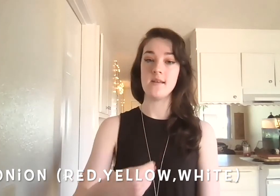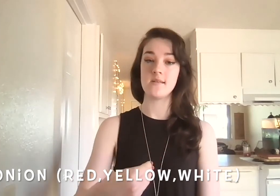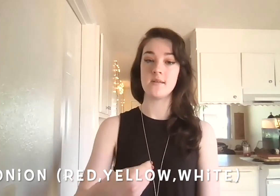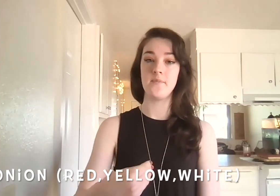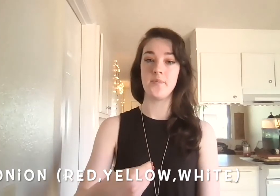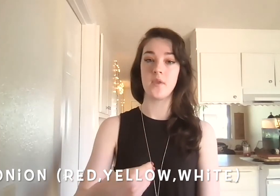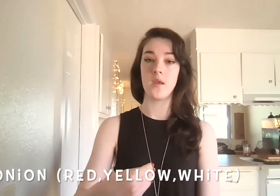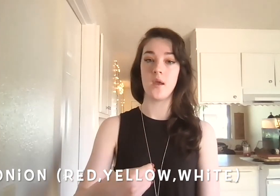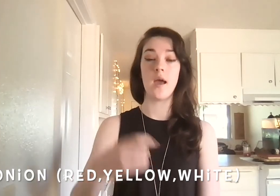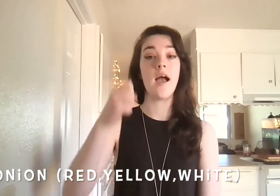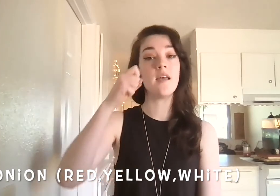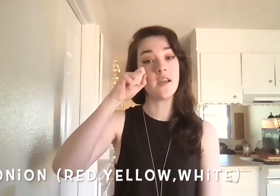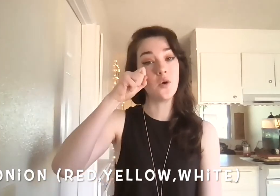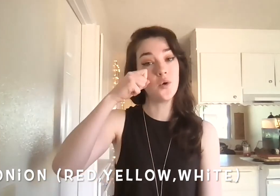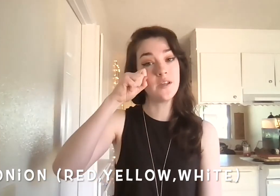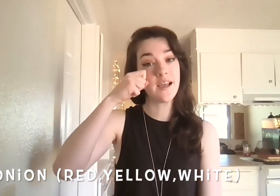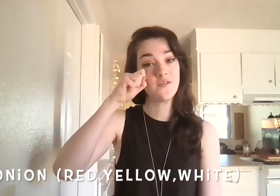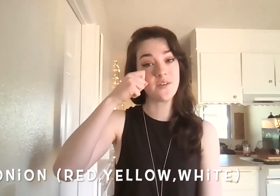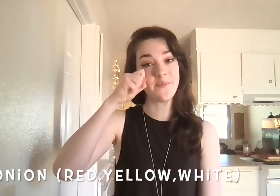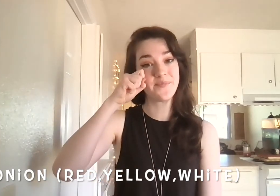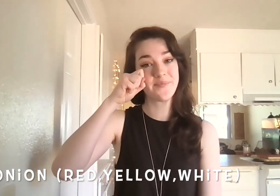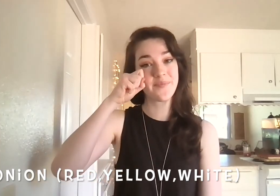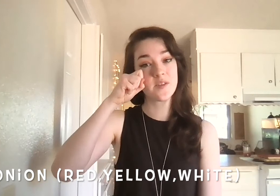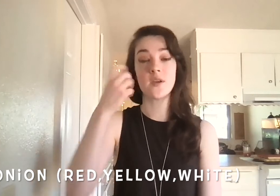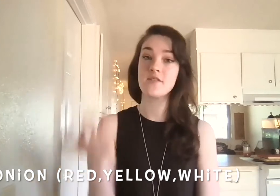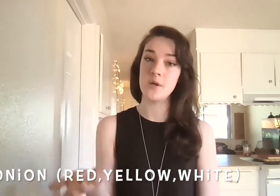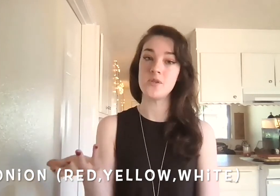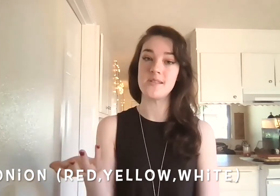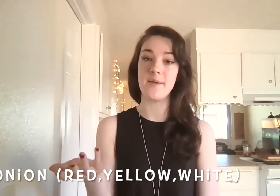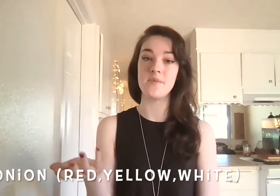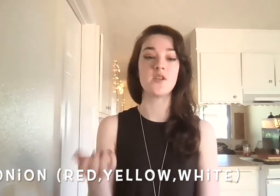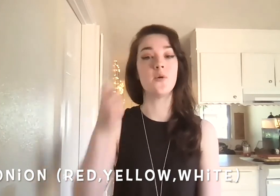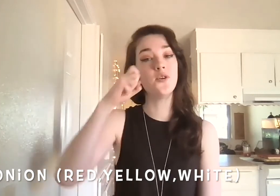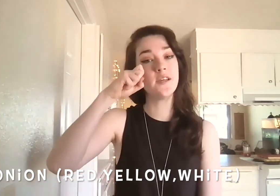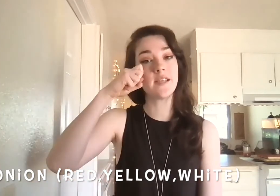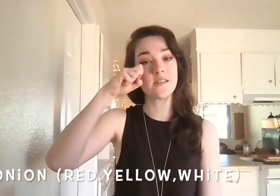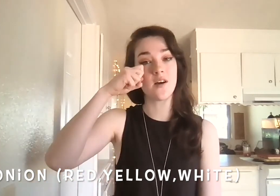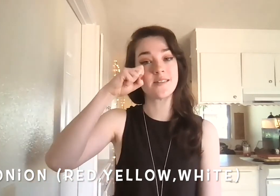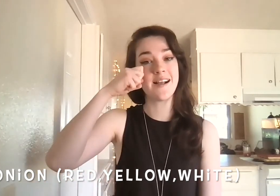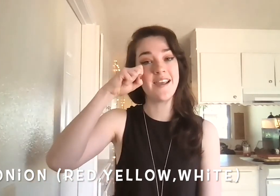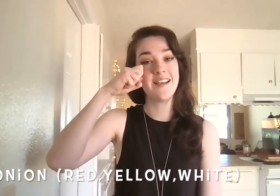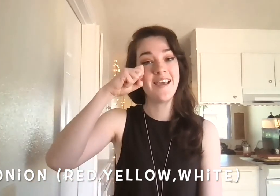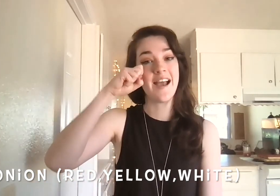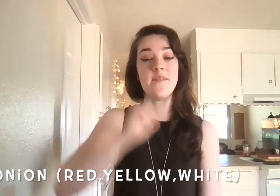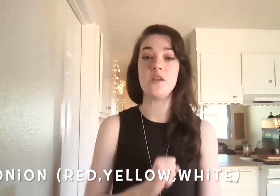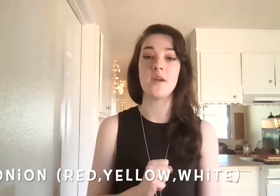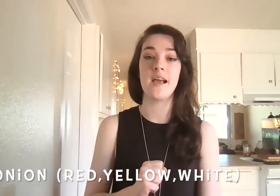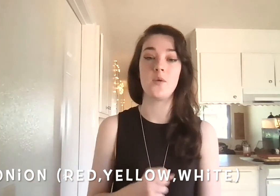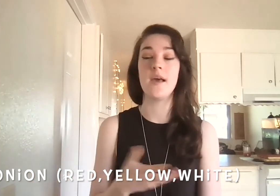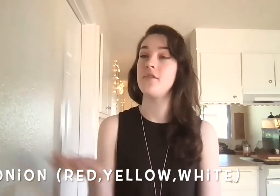and then onion after it. So you have some options there. So onion is our sign. And then you can add whatever